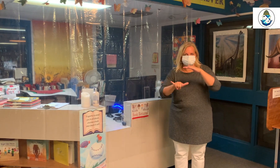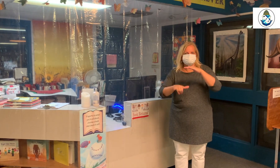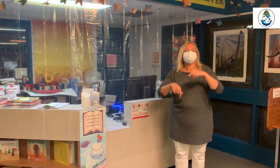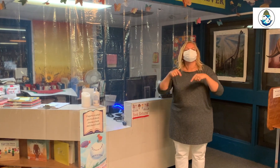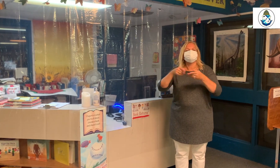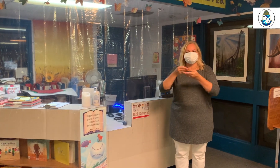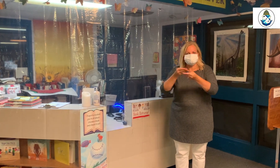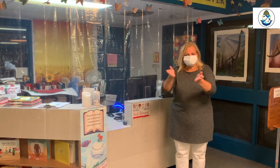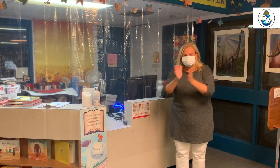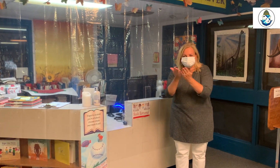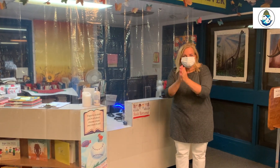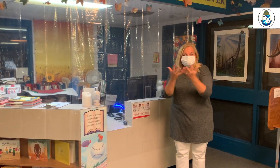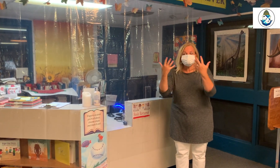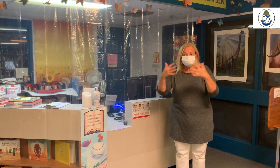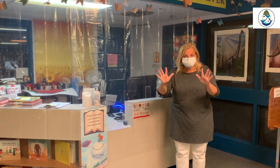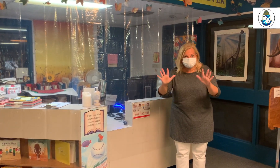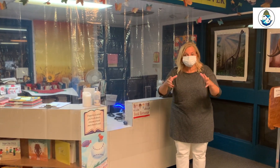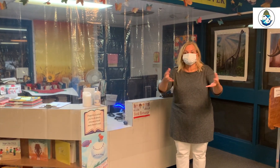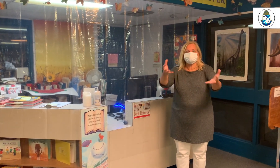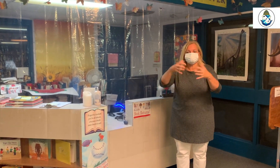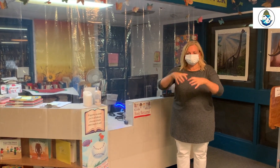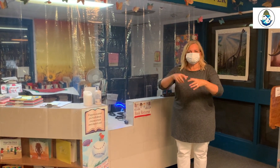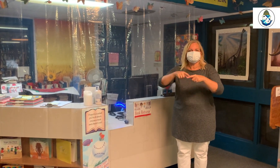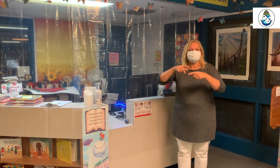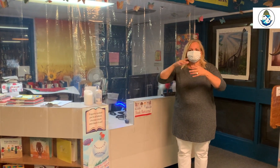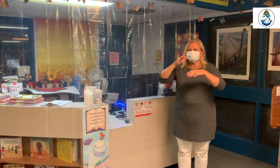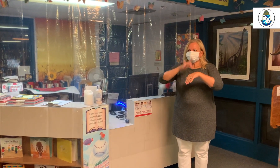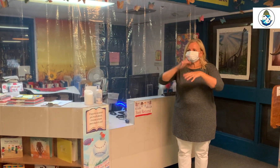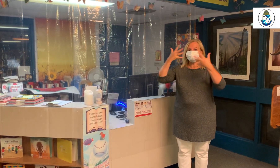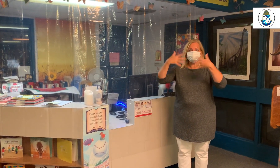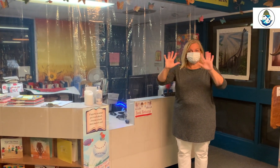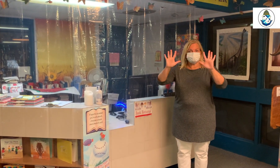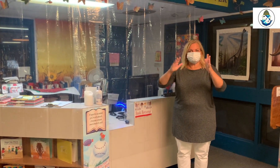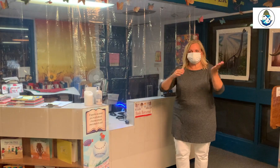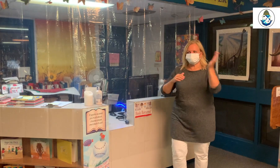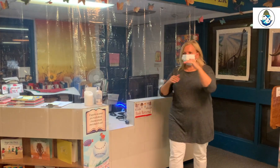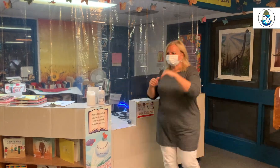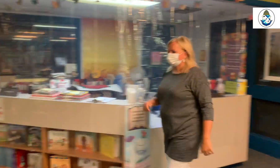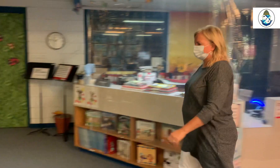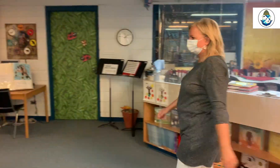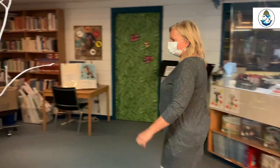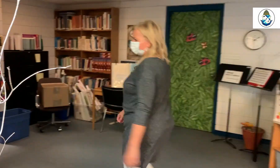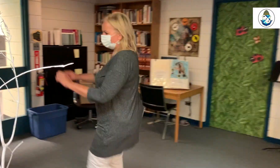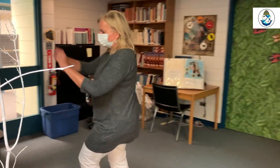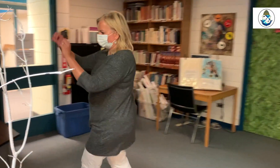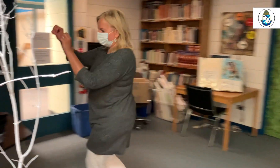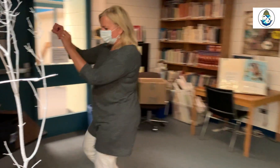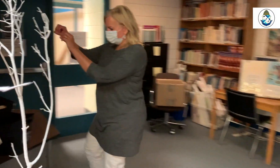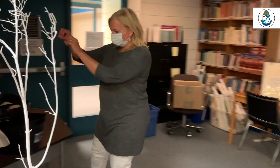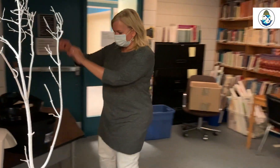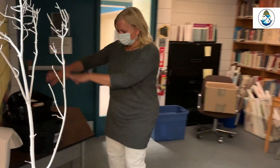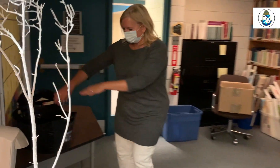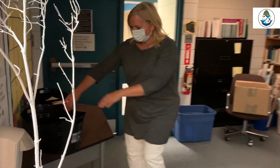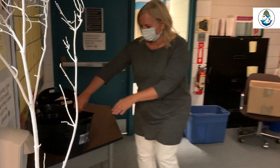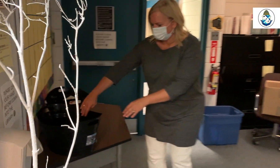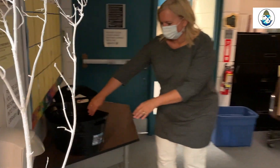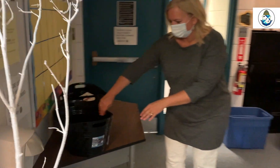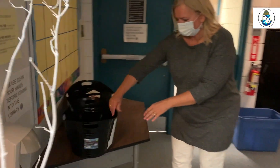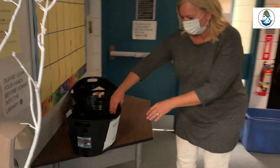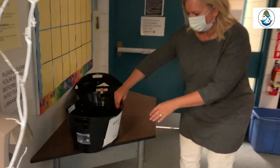and brings it down to the early years to look through. Once they're finished, those books already borrowed will be put into these two